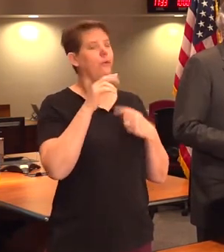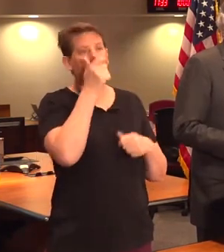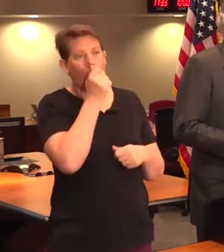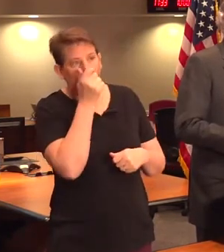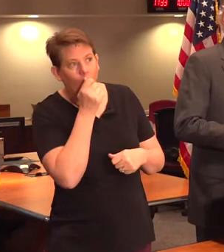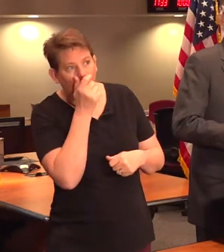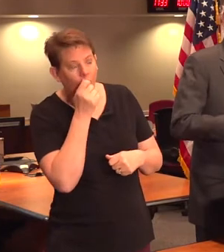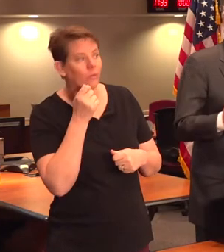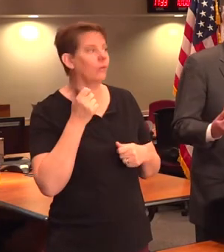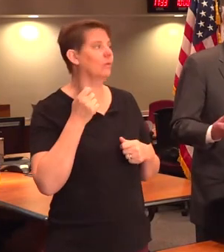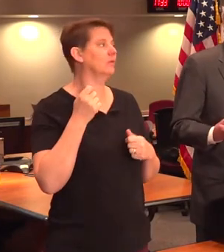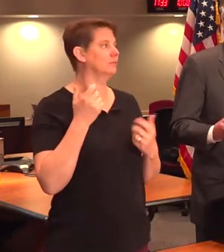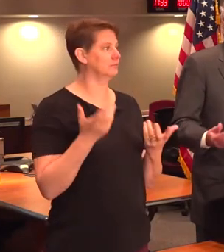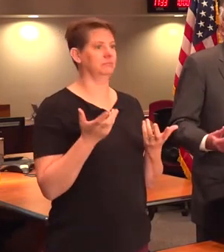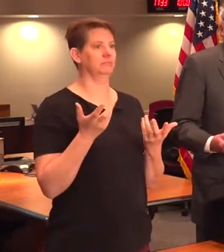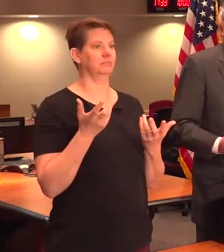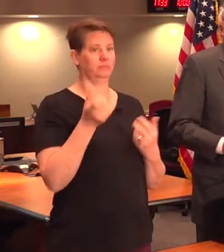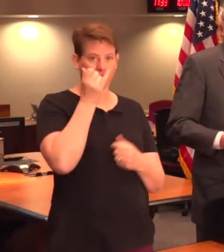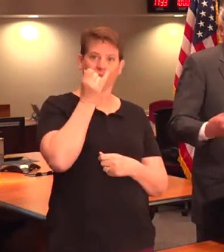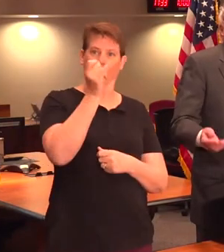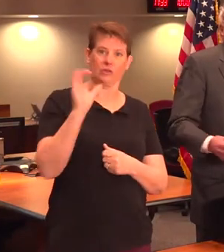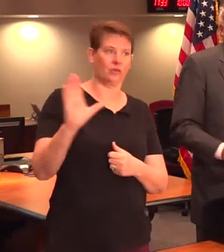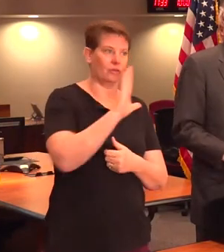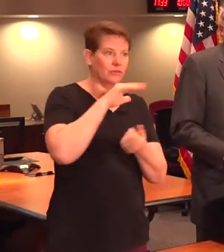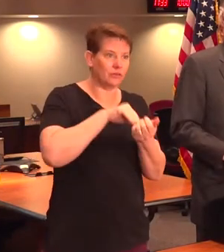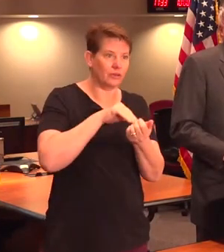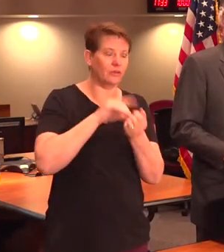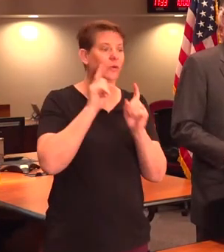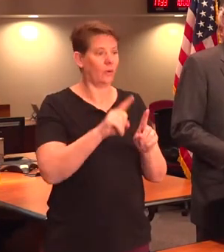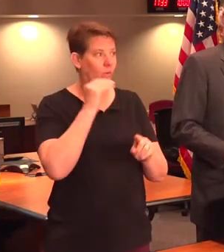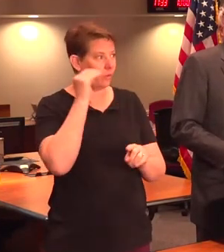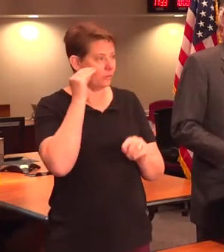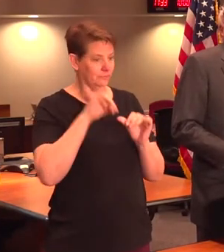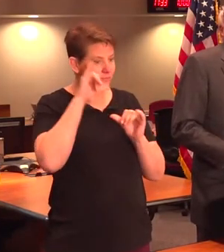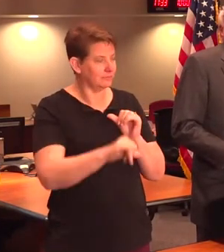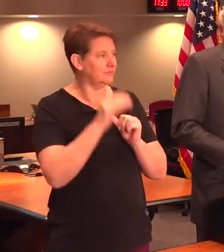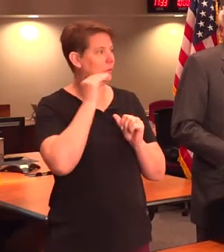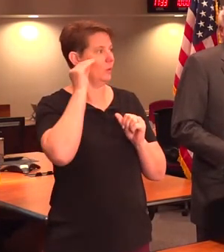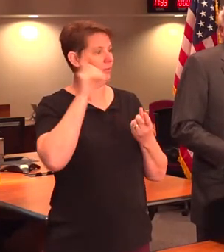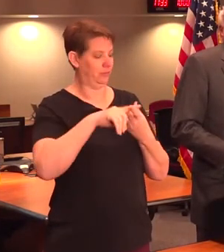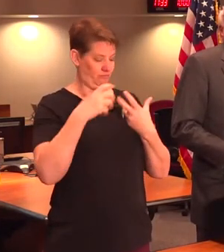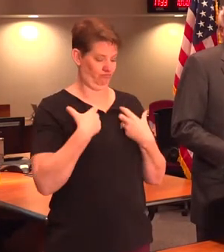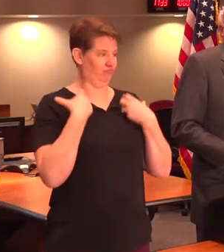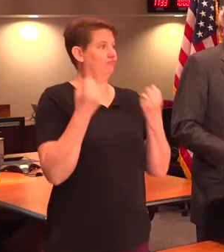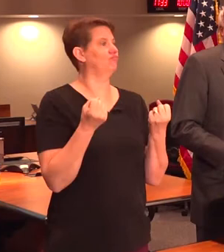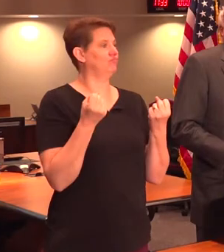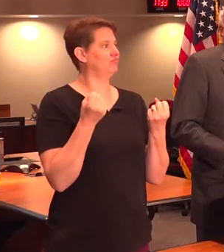cold, call your doctor. Go home, stay home until you get well.